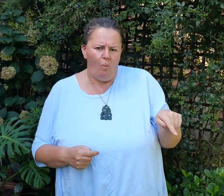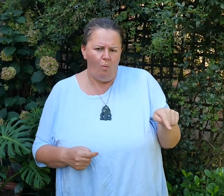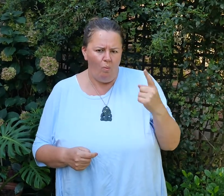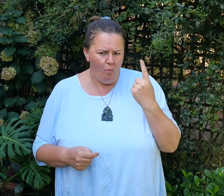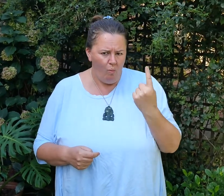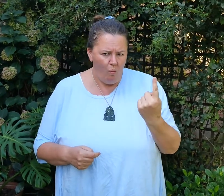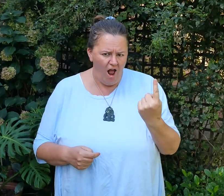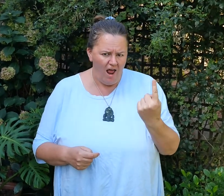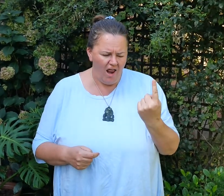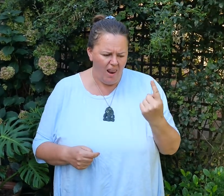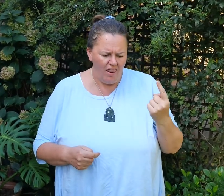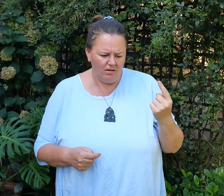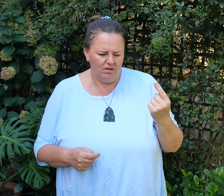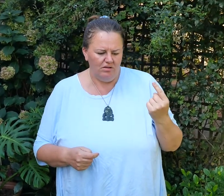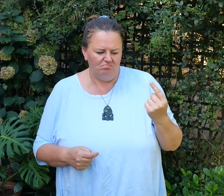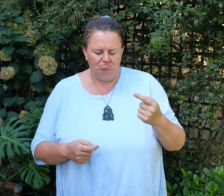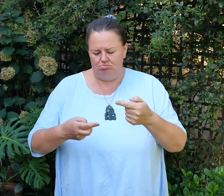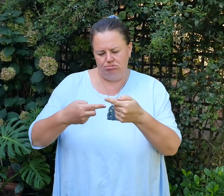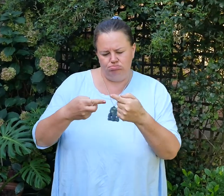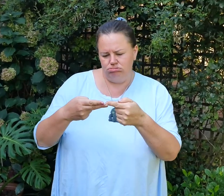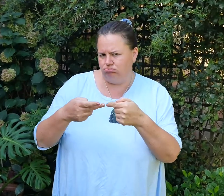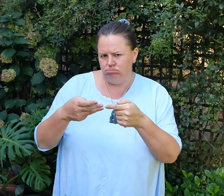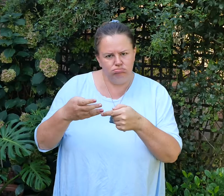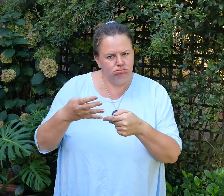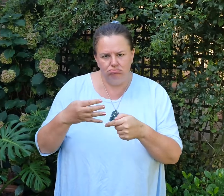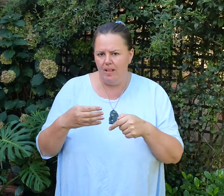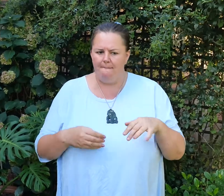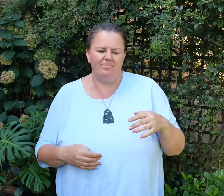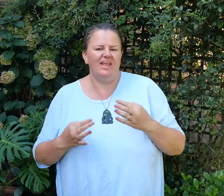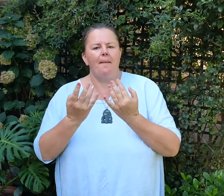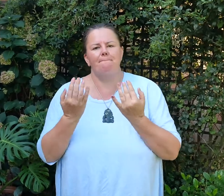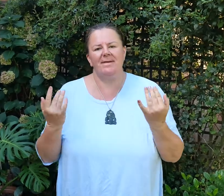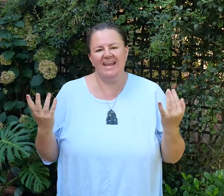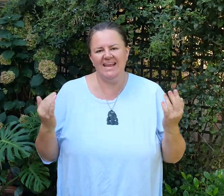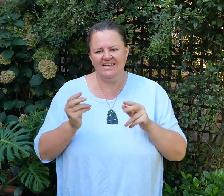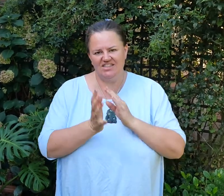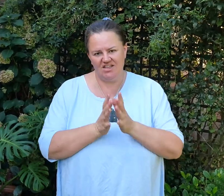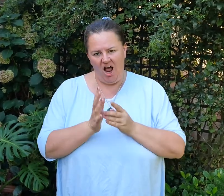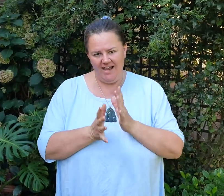One word might have multiple signs, many signs.